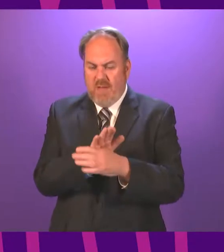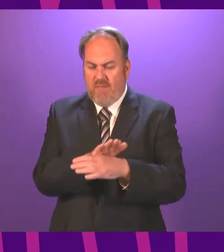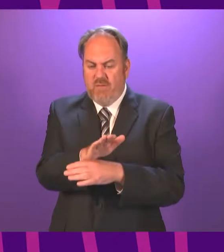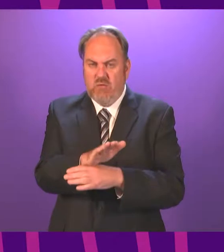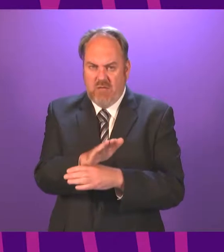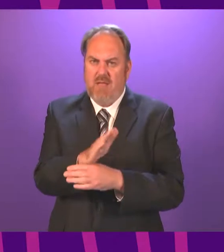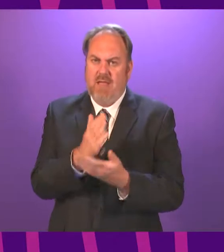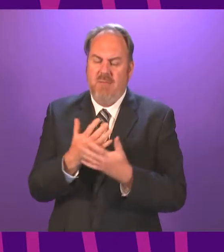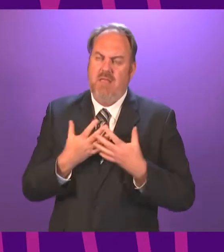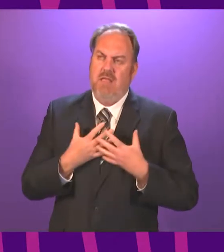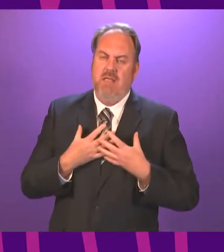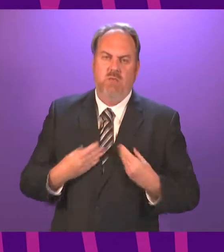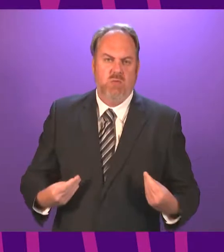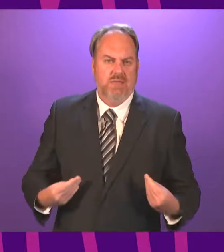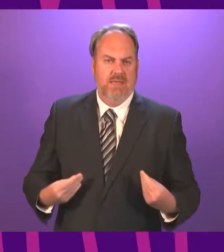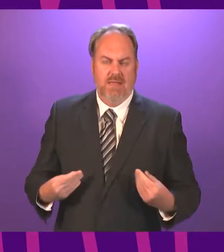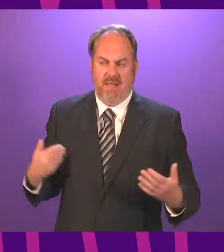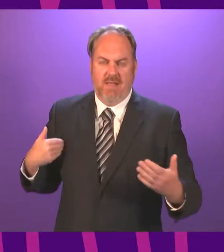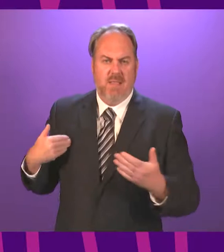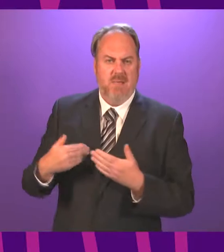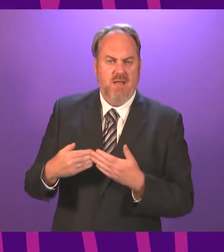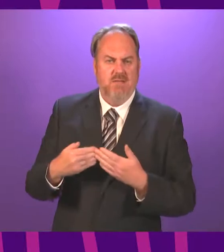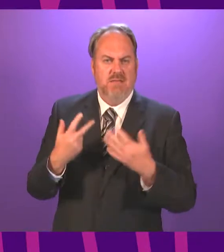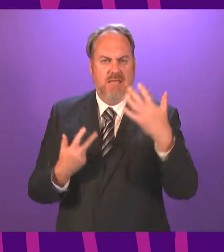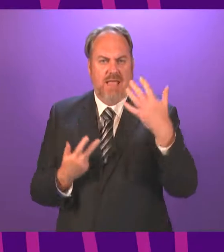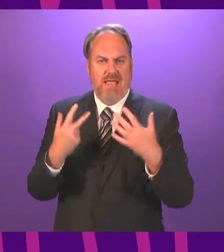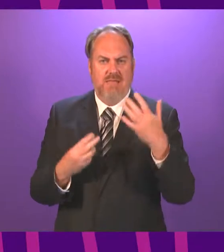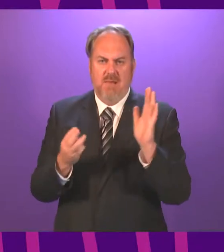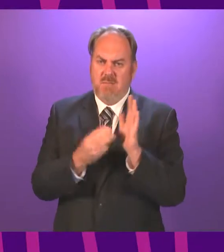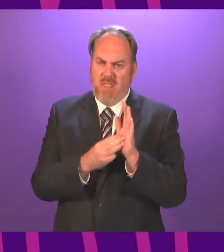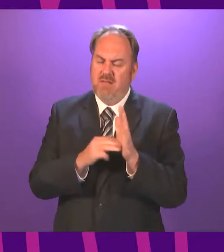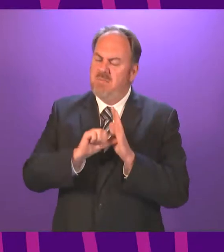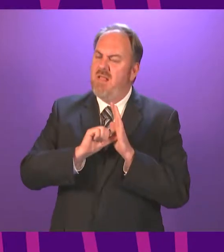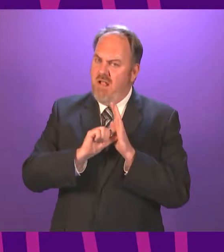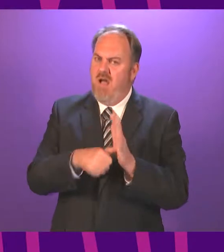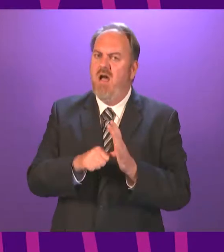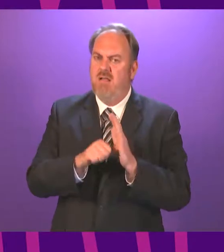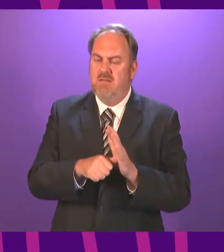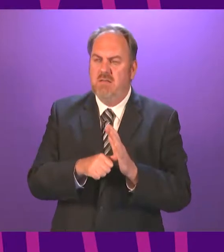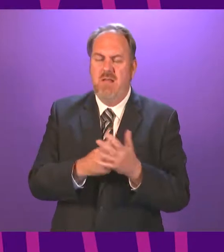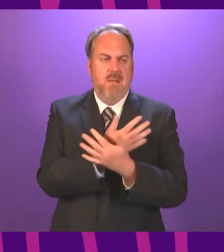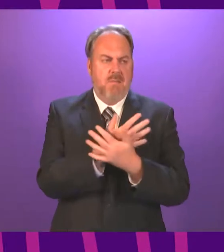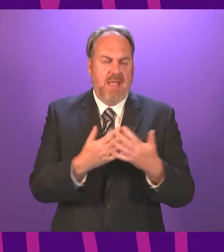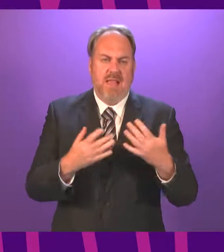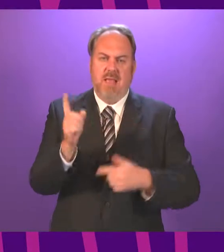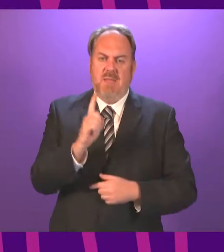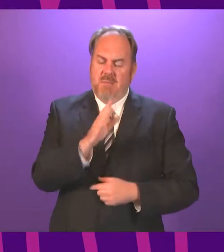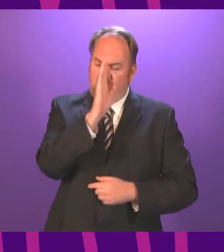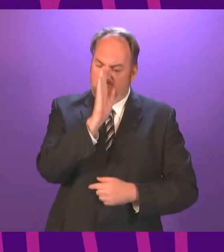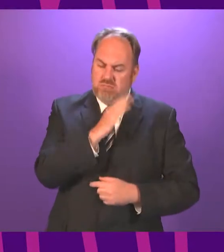almost 18 months of great uncertainty, coupled too with great loss and much grief.